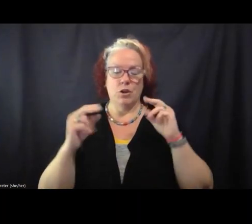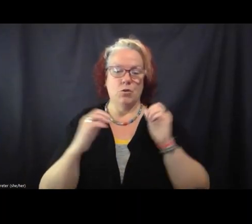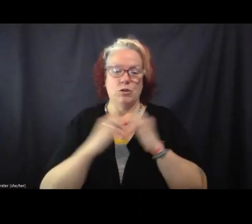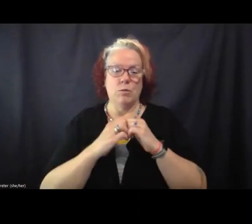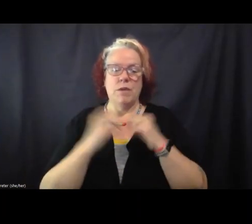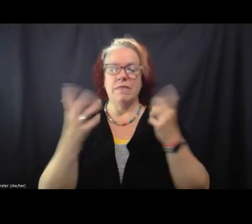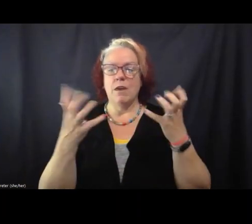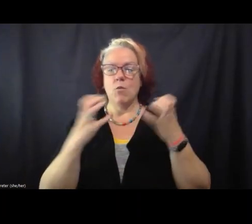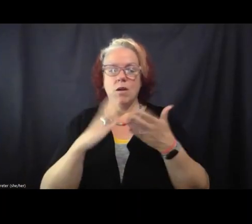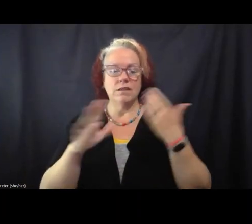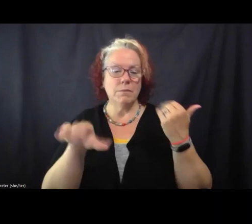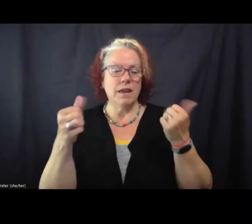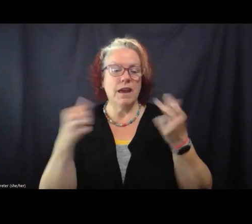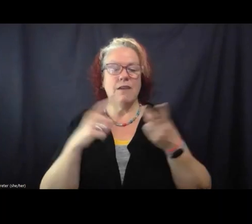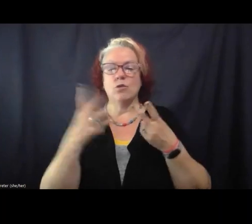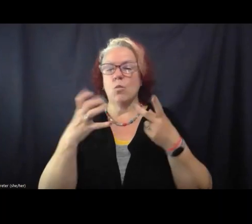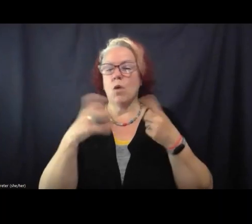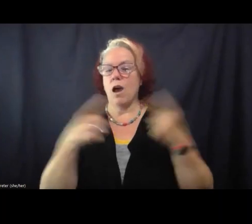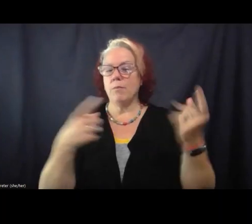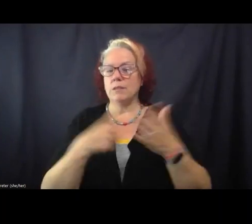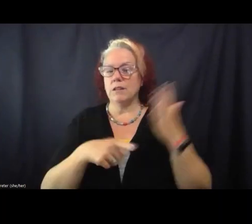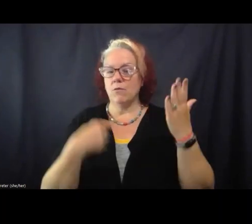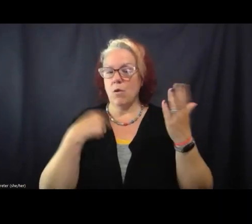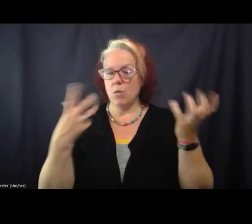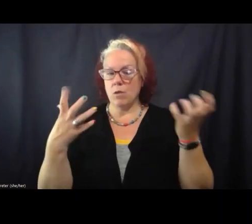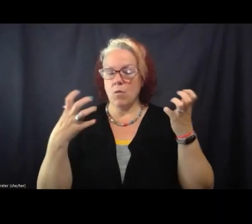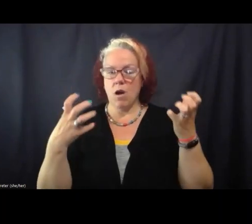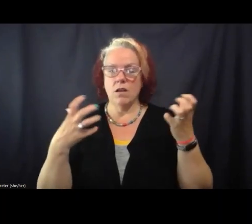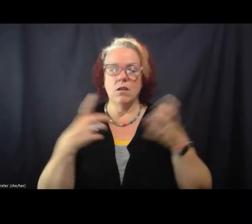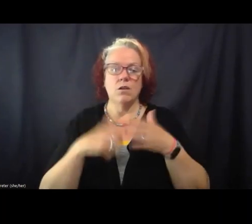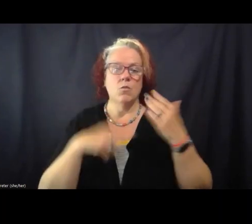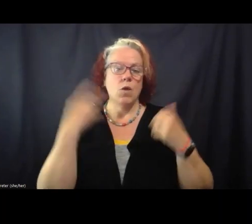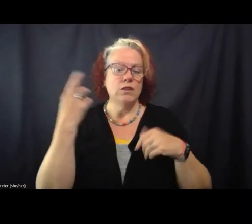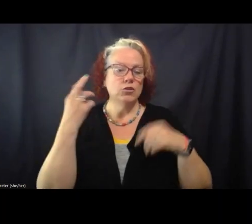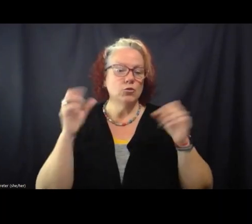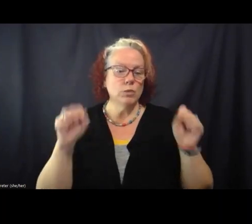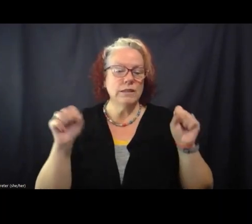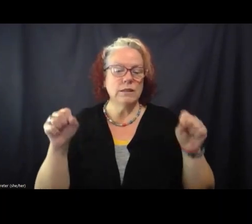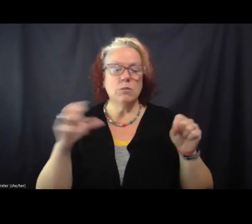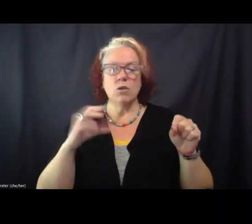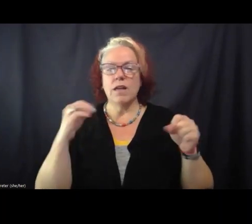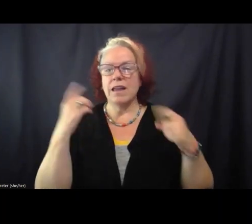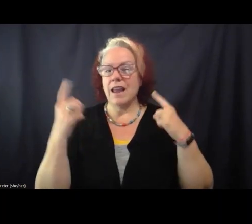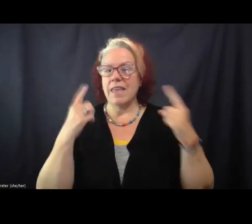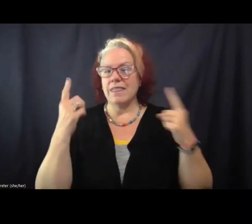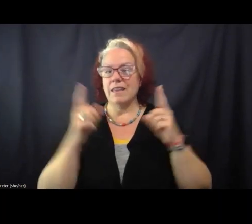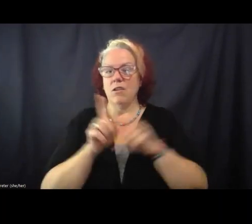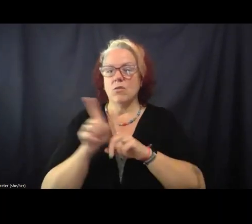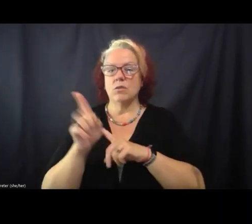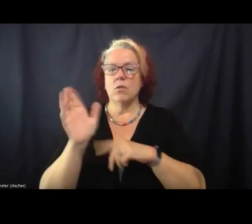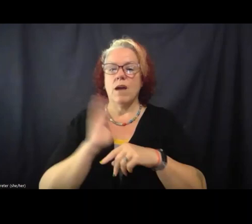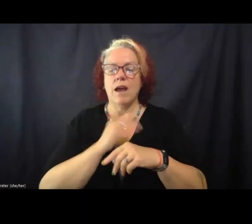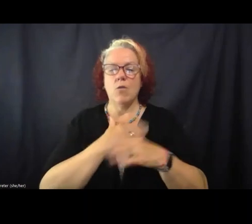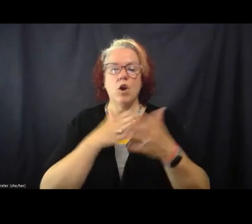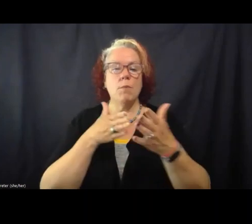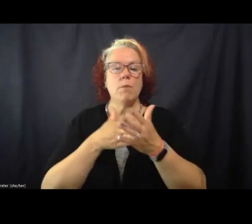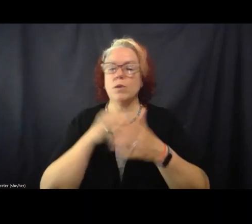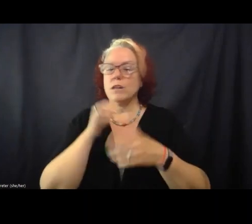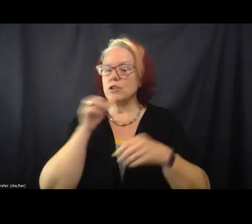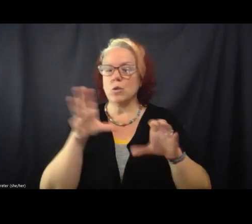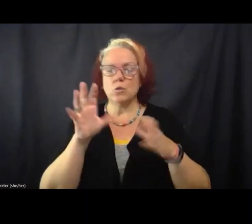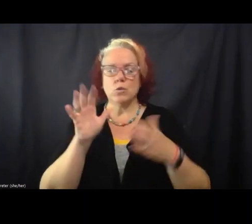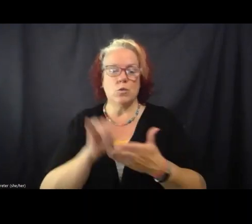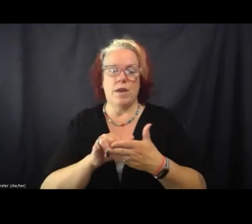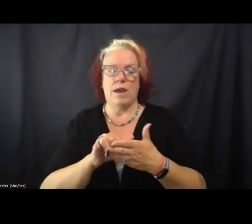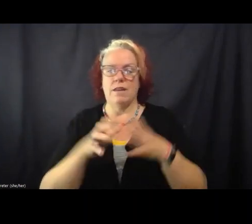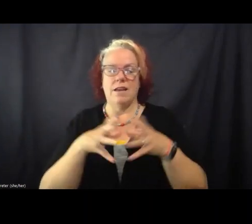else or want the opposite of what we want to look reasonable. And I think by and large, our opponents don't do that as much as we do